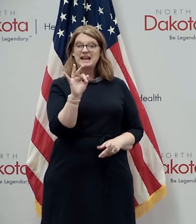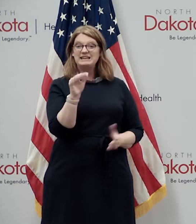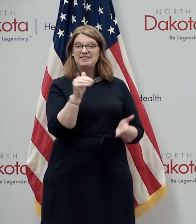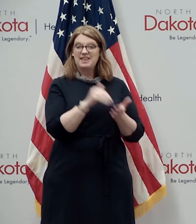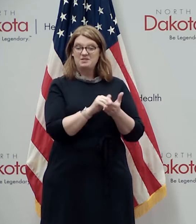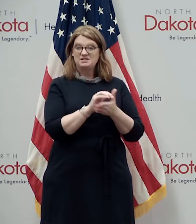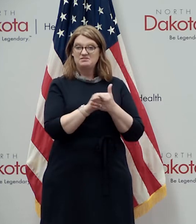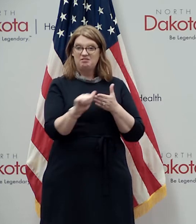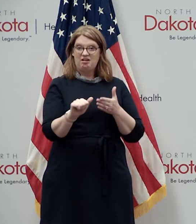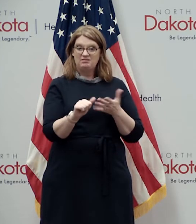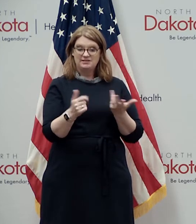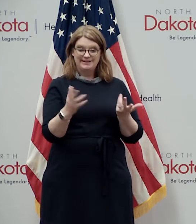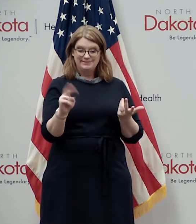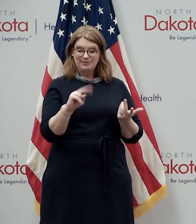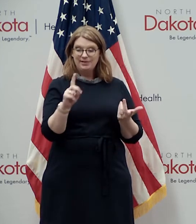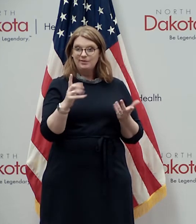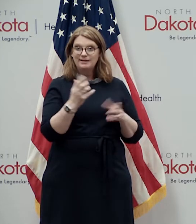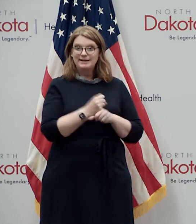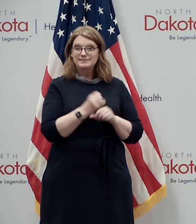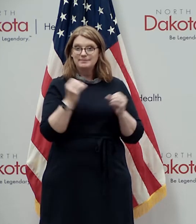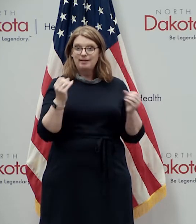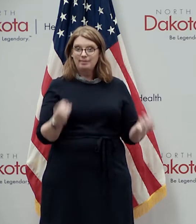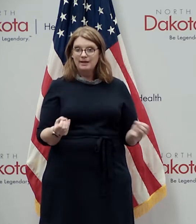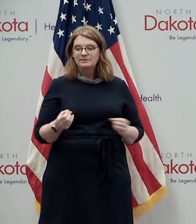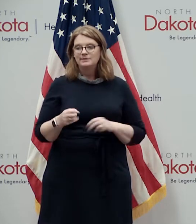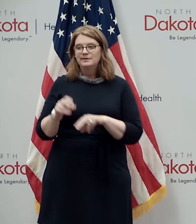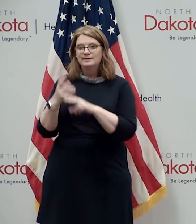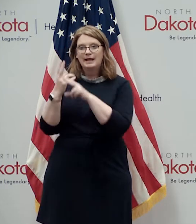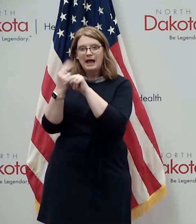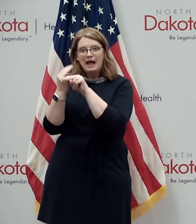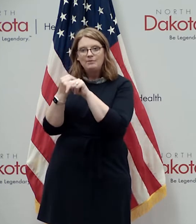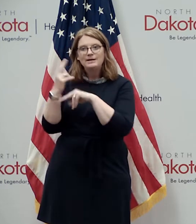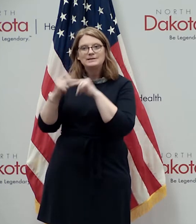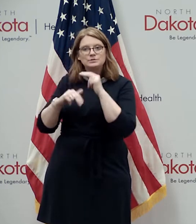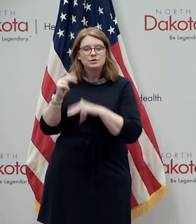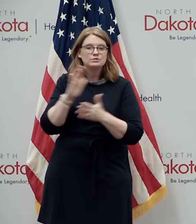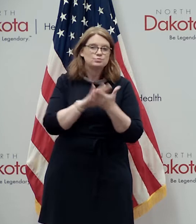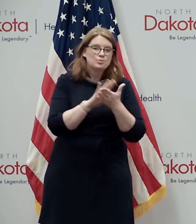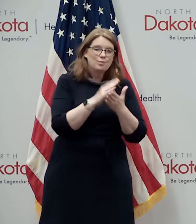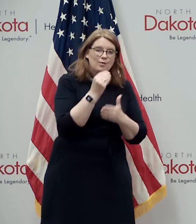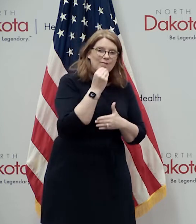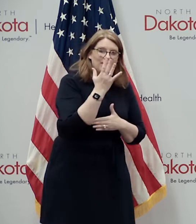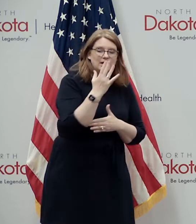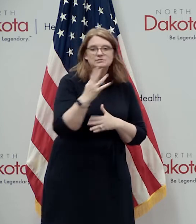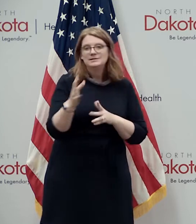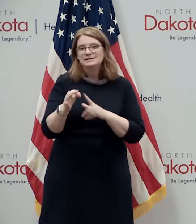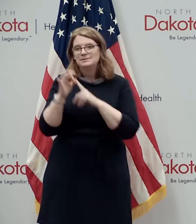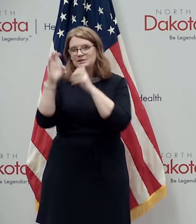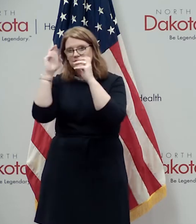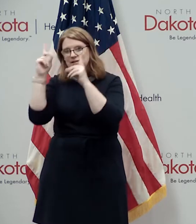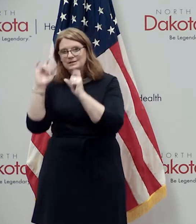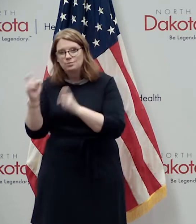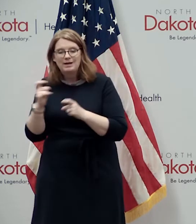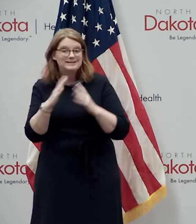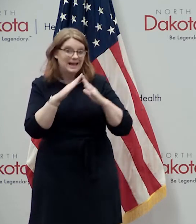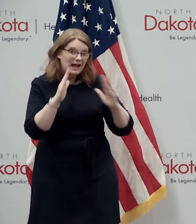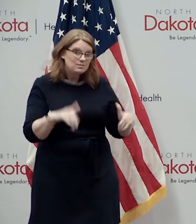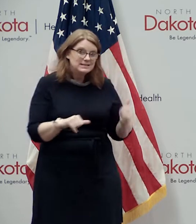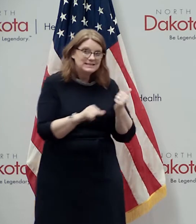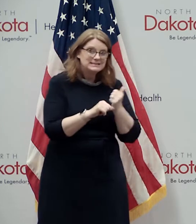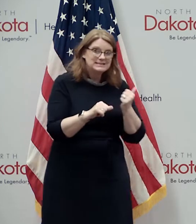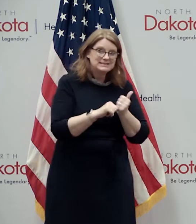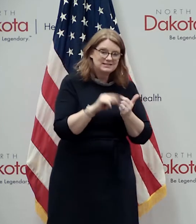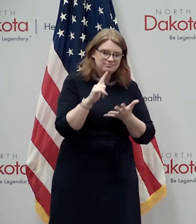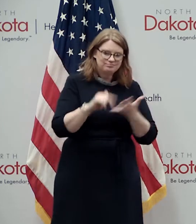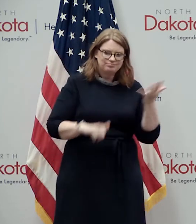dollars to the state of north dakota and this is for highway construction school lunch programs special education grants housing assistance and so much